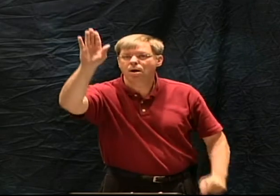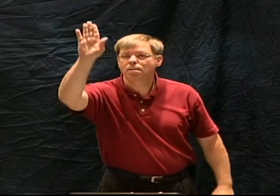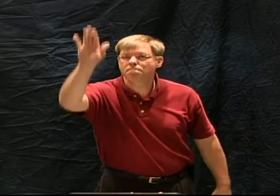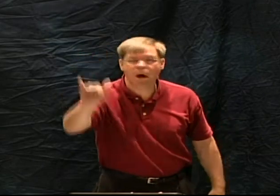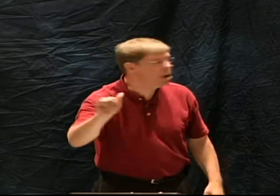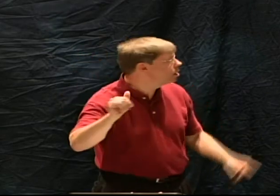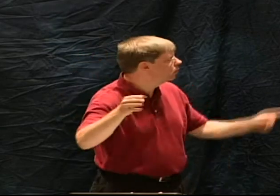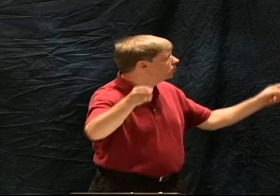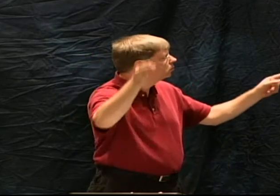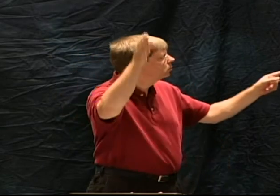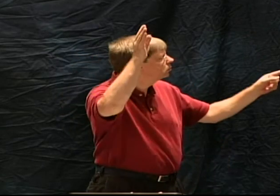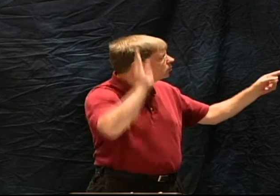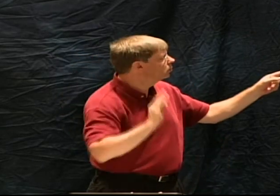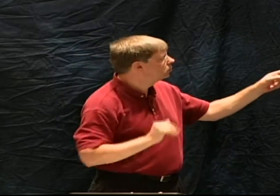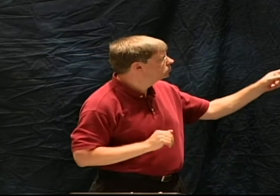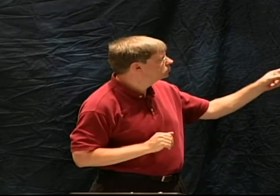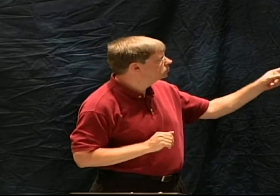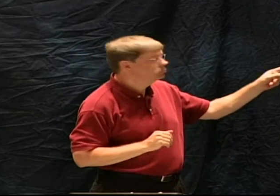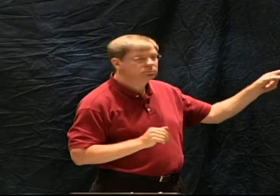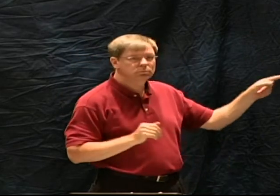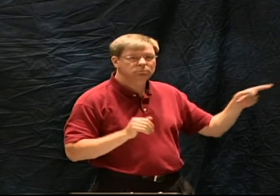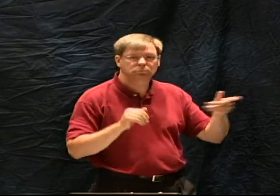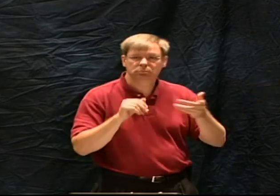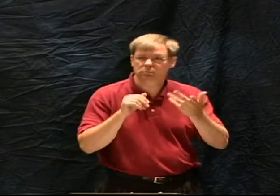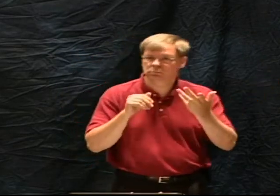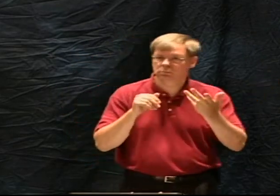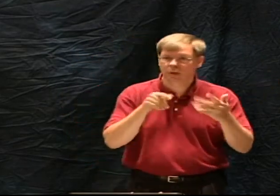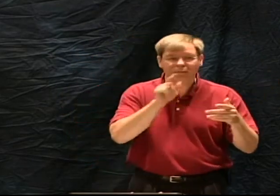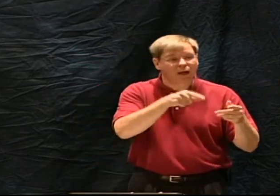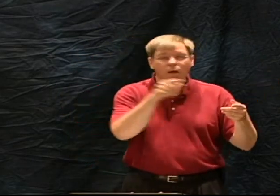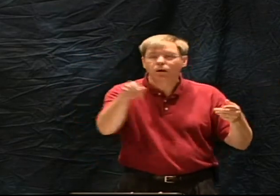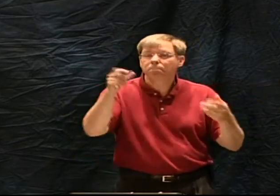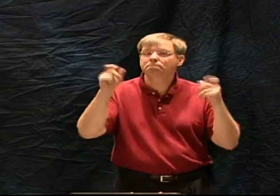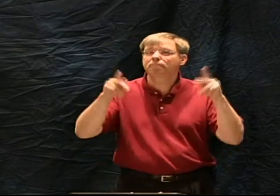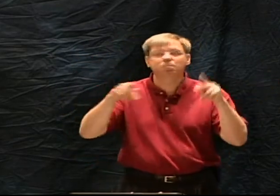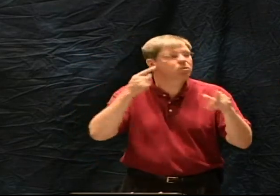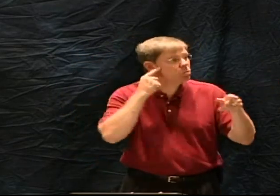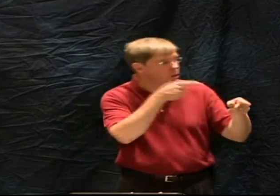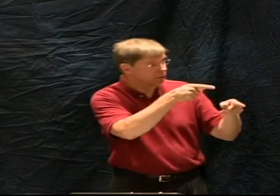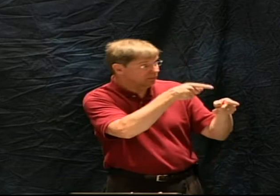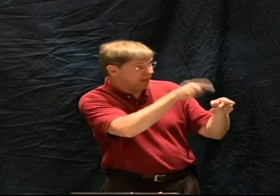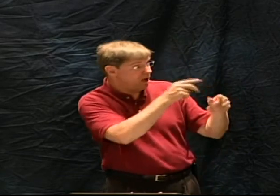just listen to scripture he says have you not read what was spoken to you by God